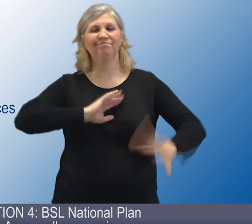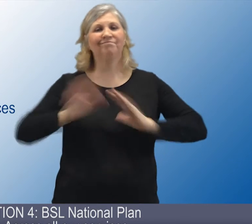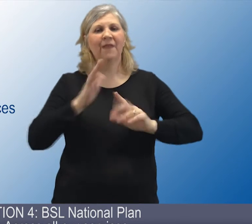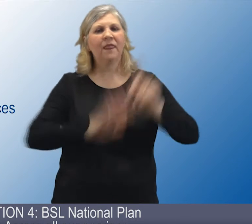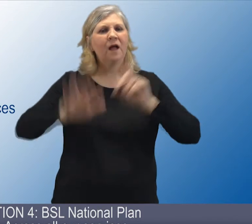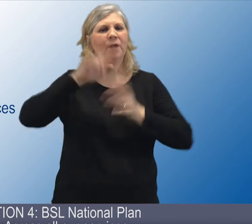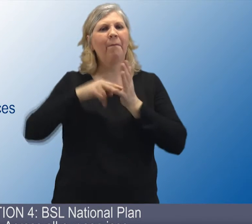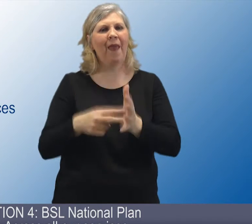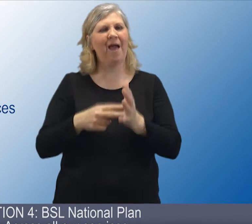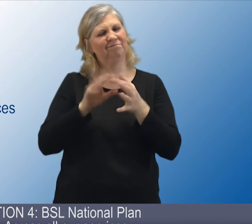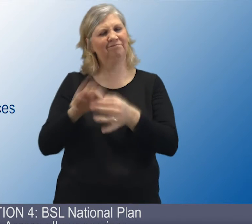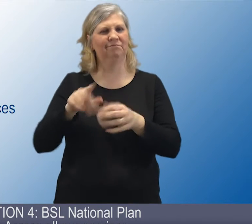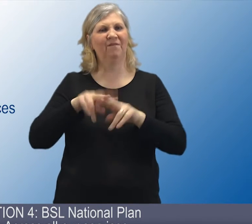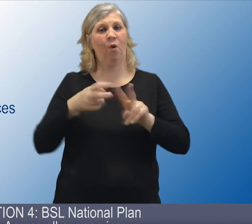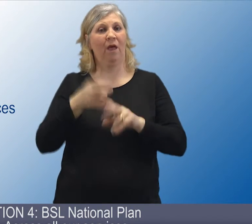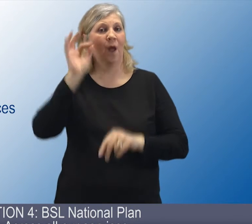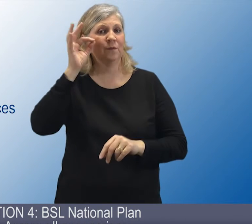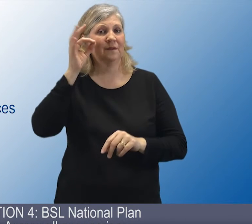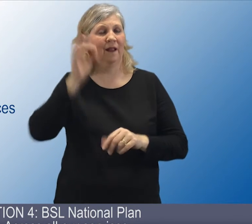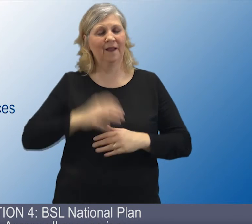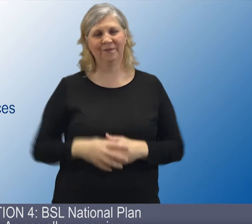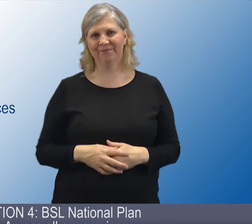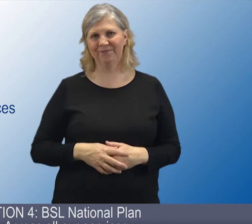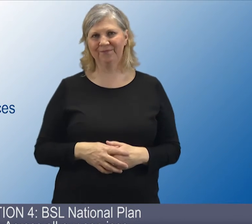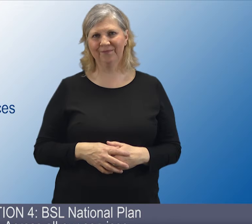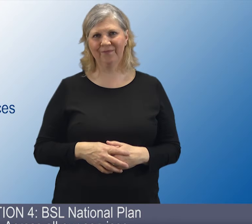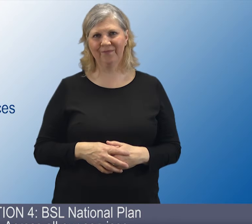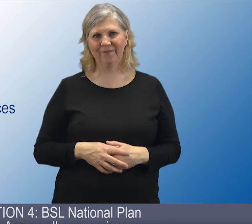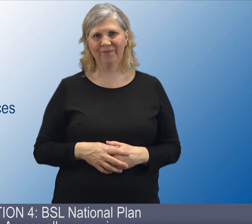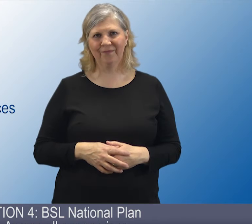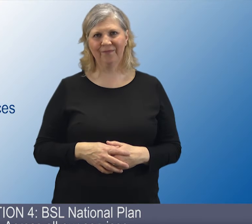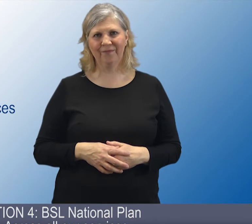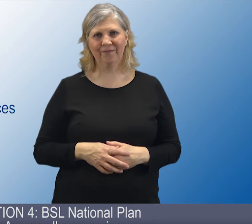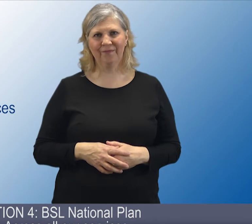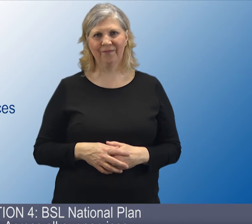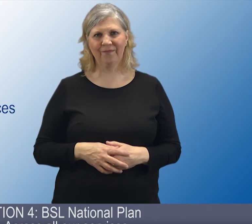Section 4 BSL National Plan 4.1 across all our services